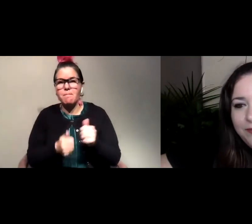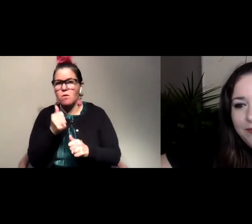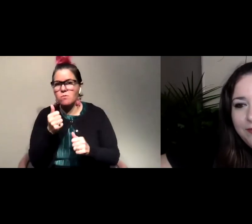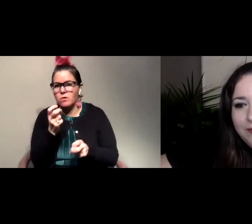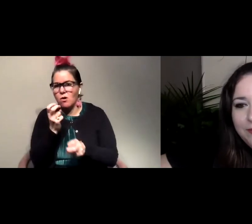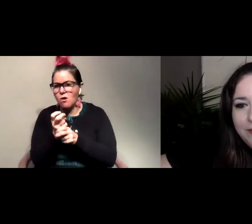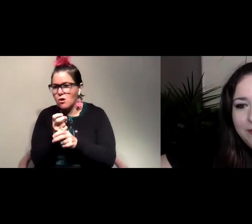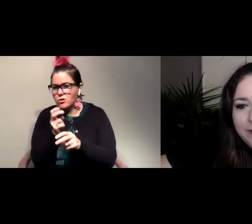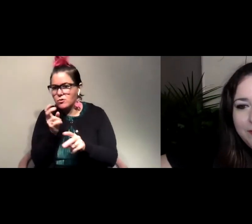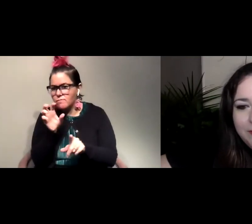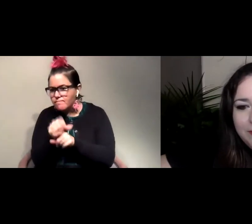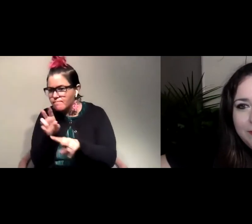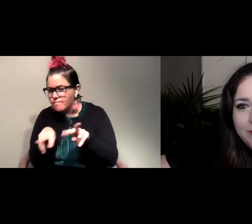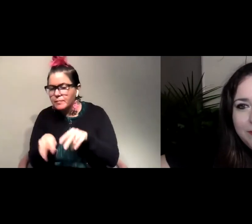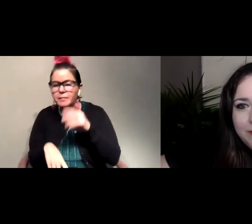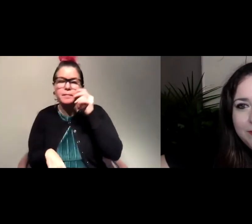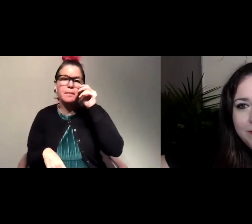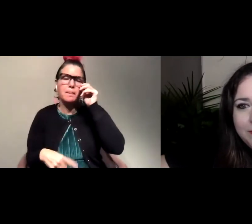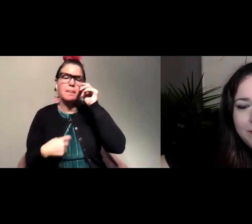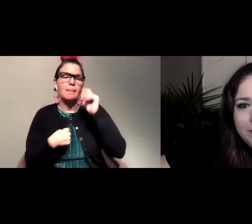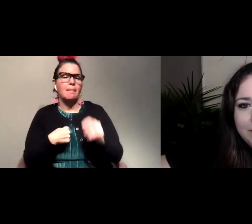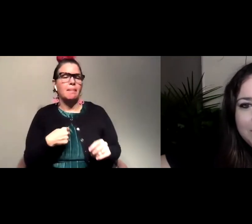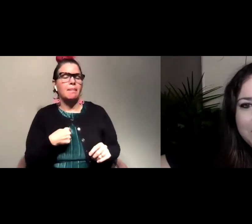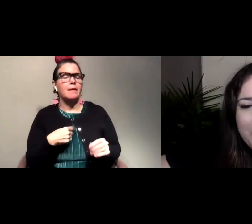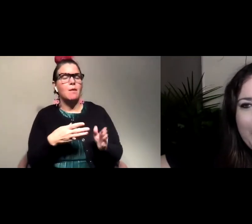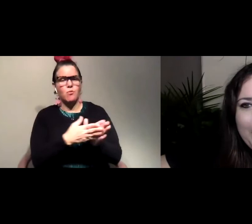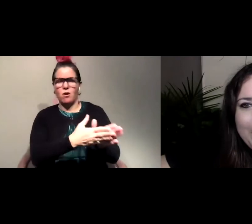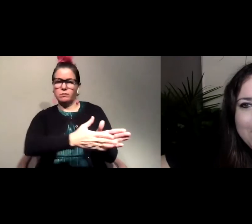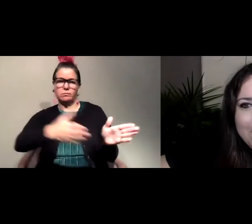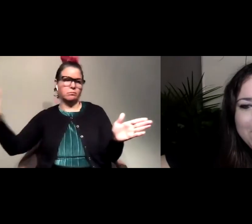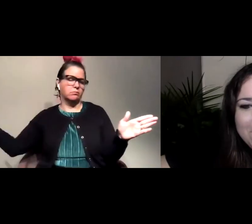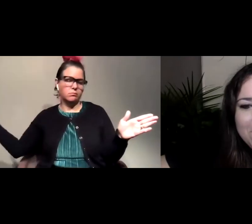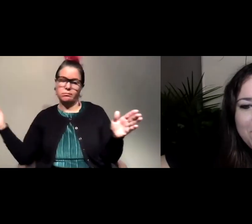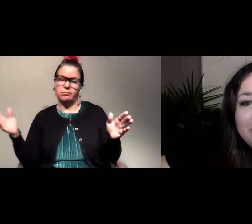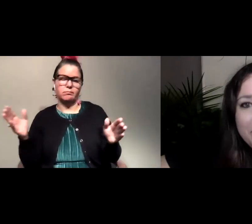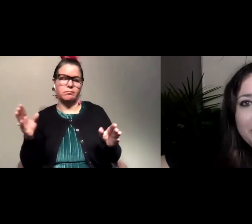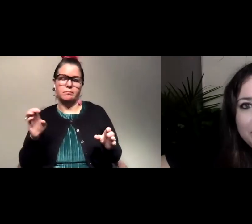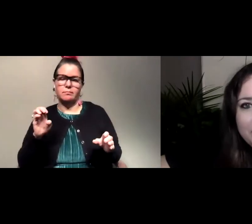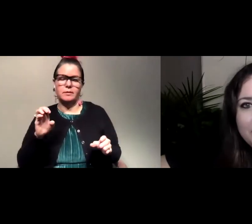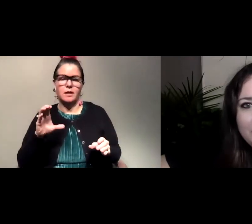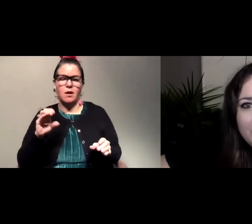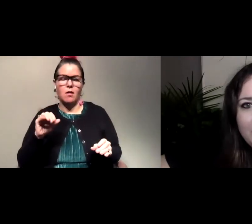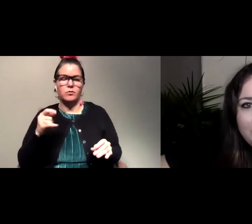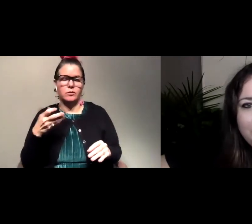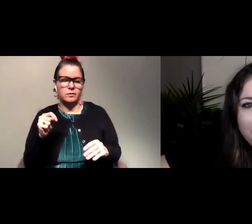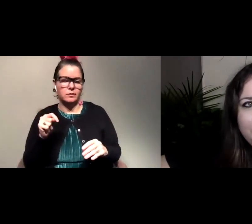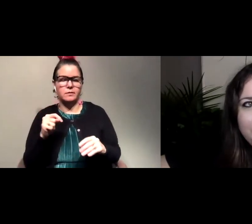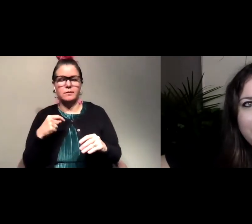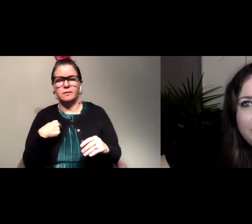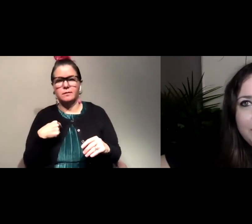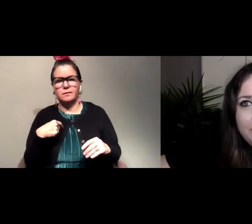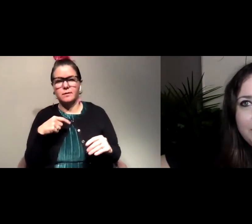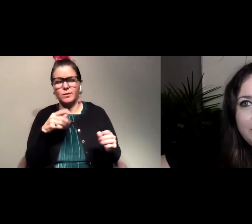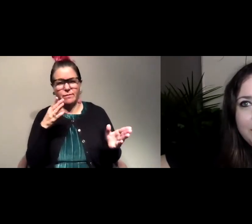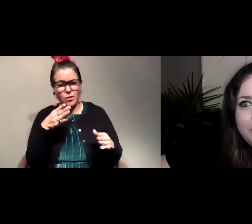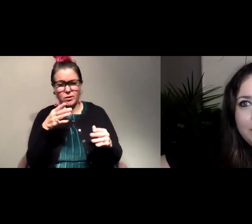Um, so I'm a really broad, uh, ecologist. I focus kind of on everything